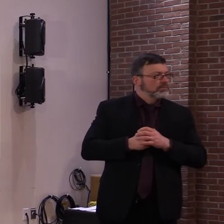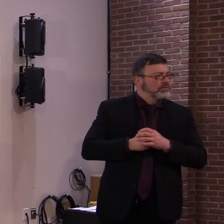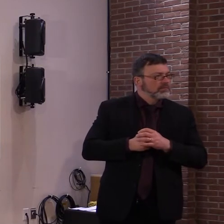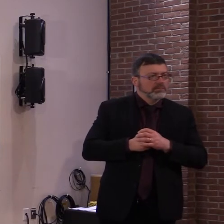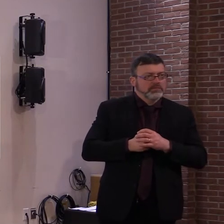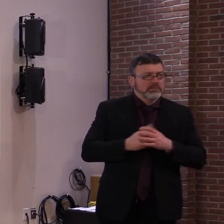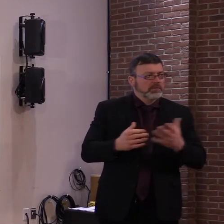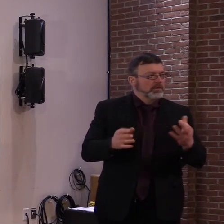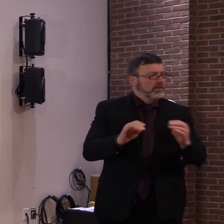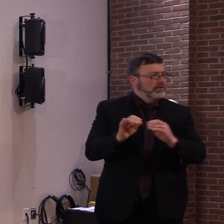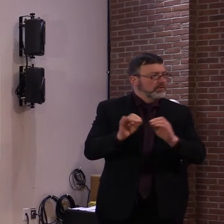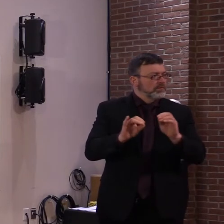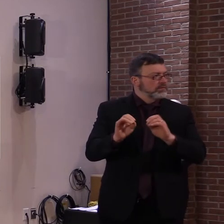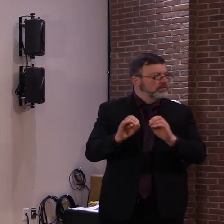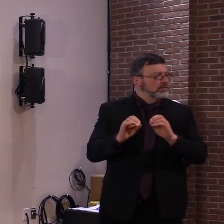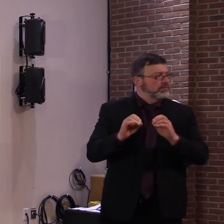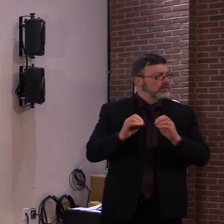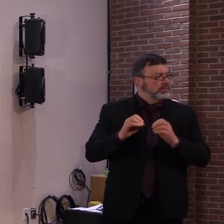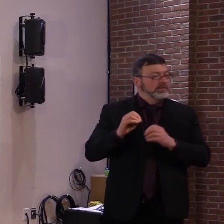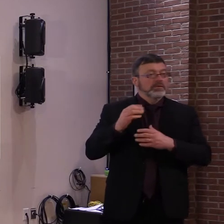Cameron, St. Alden's messenger.